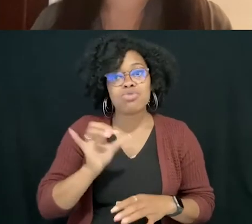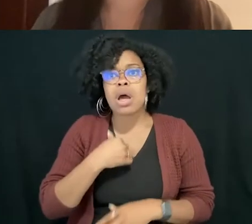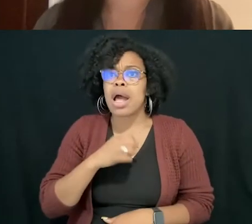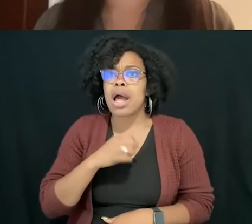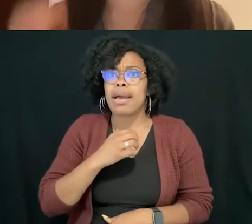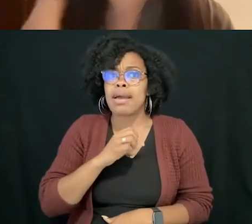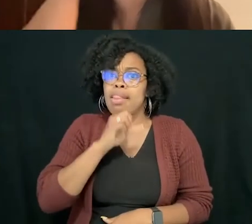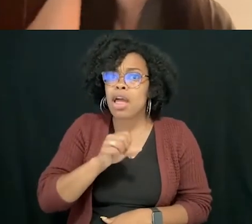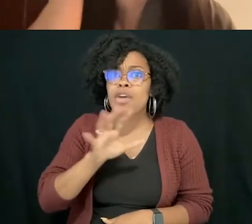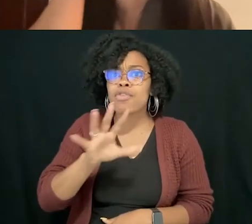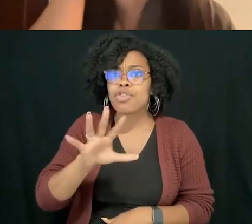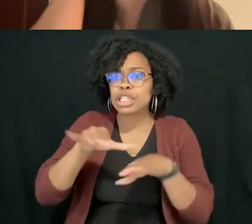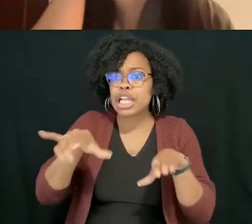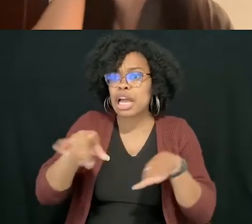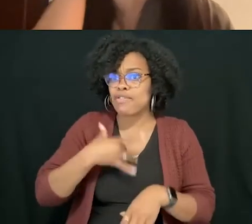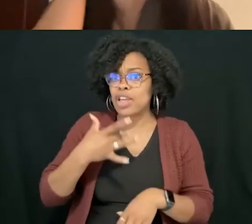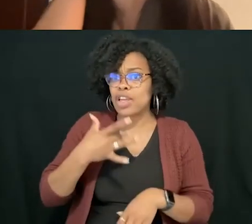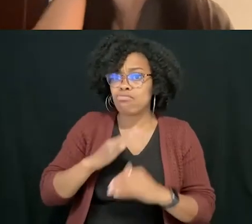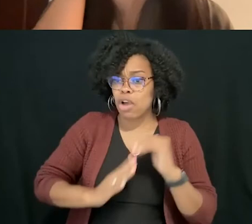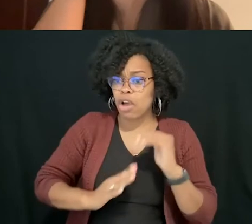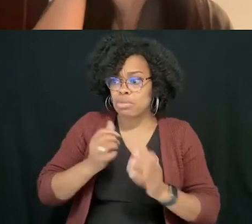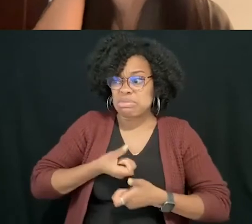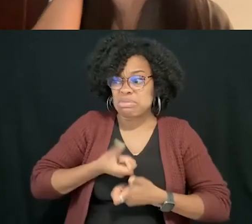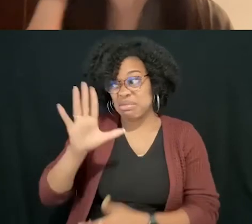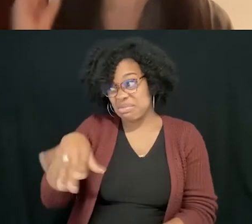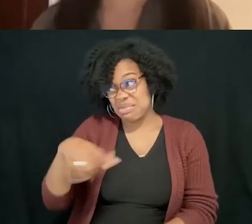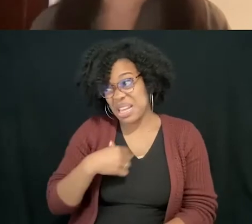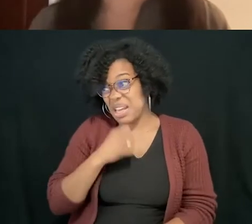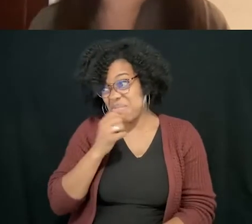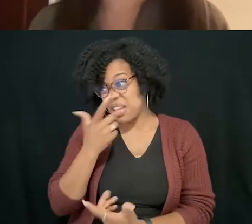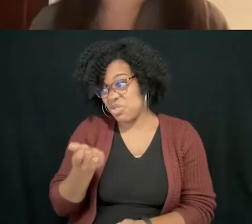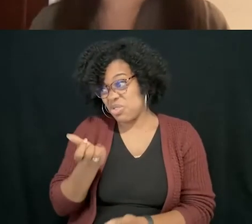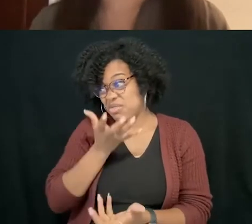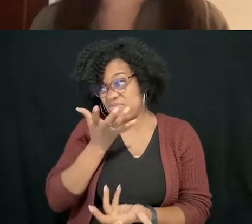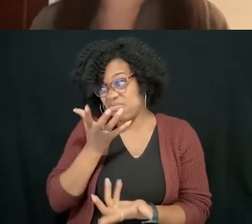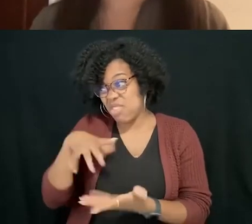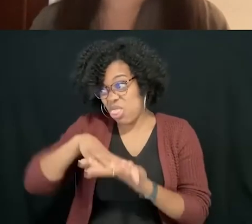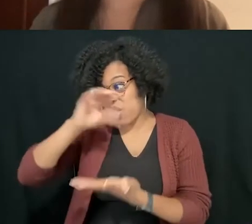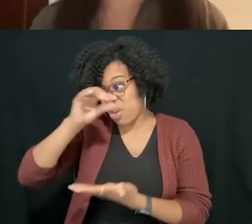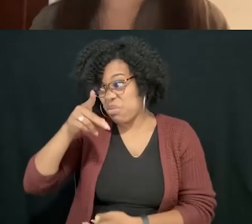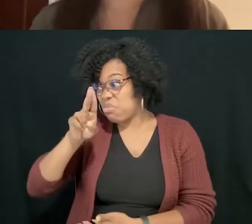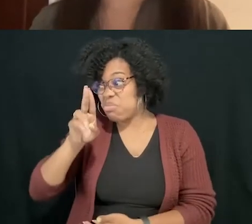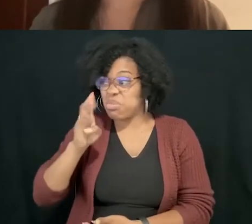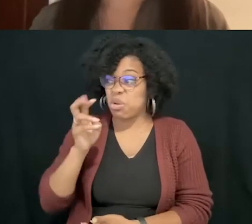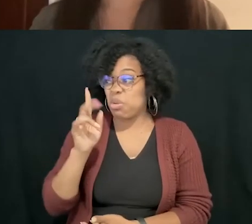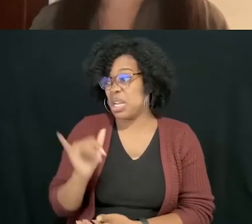comfortable expressing. I'm not interested. That doesn't resonate with me. And I love that